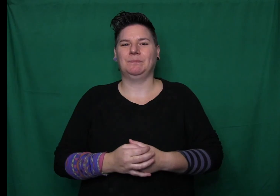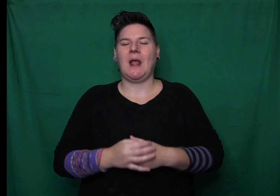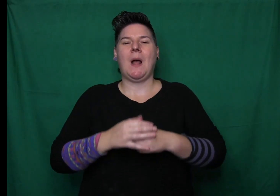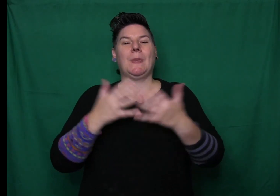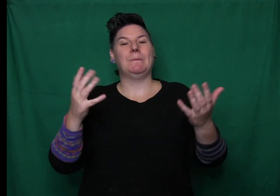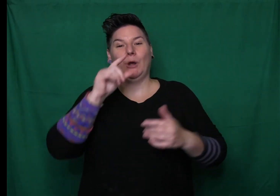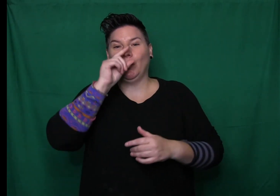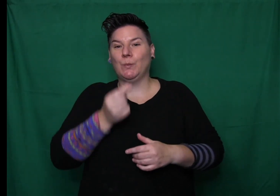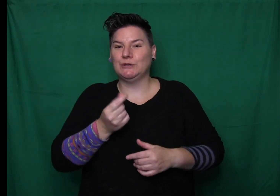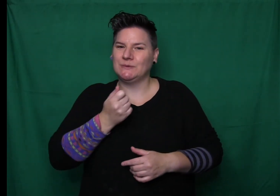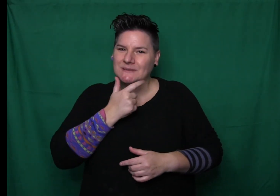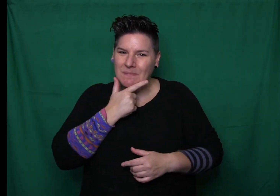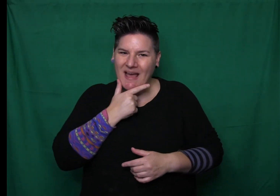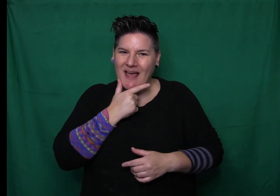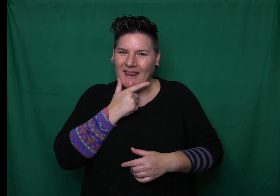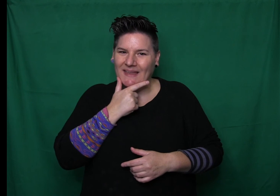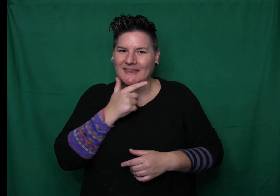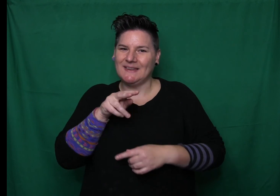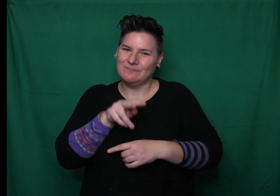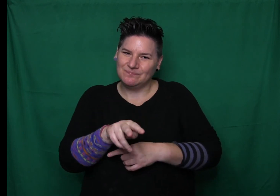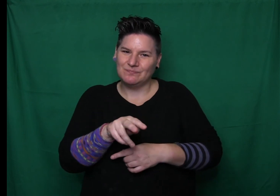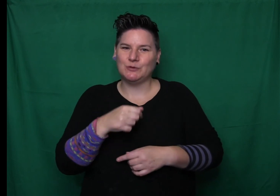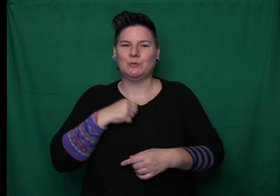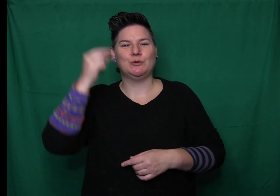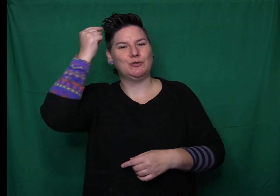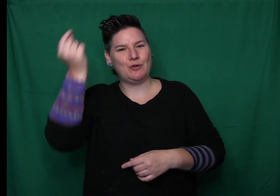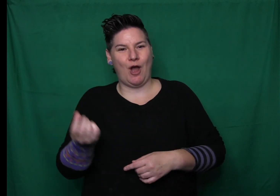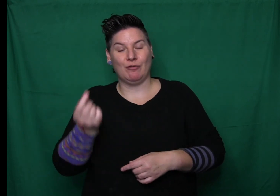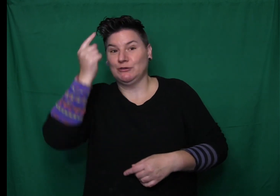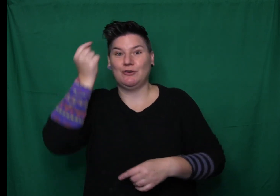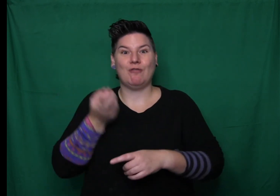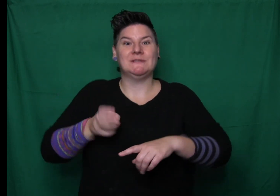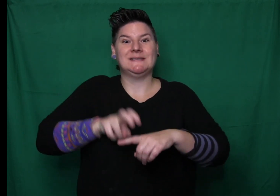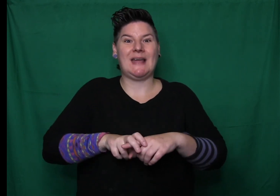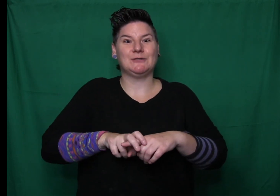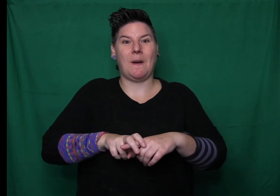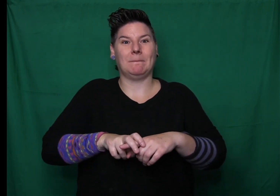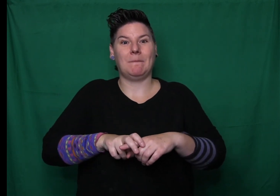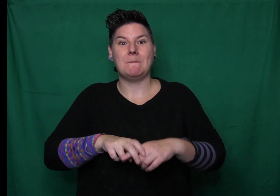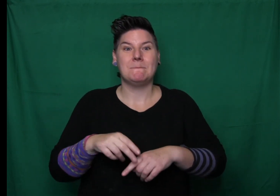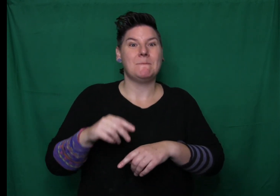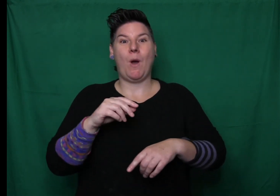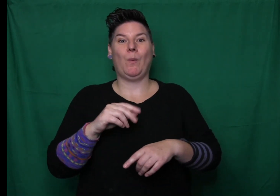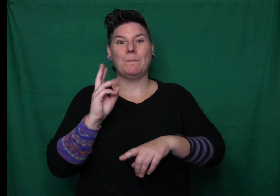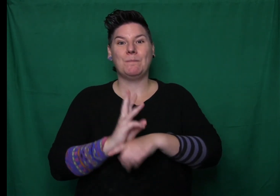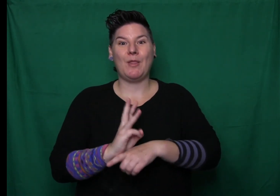The big witch is smiling. She sat looking at Dory. Oh, mother, said